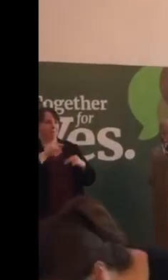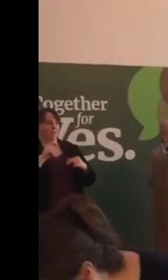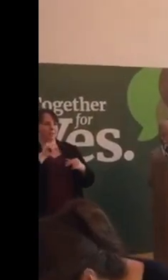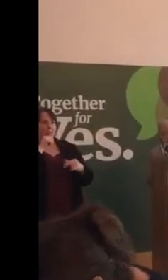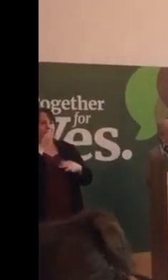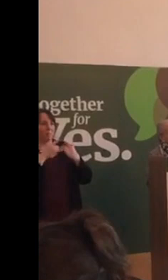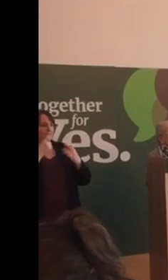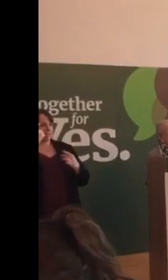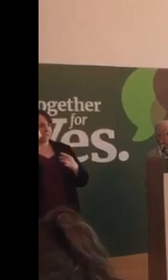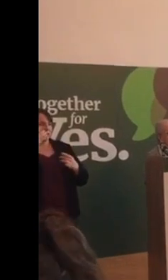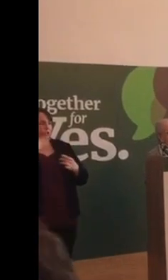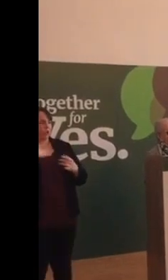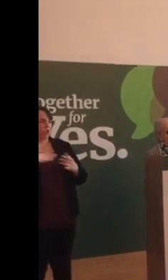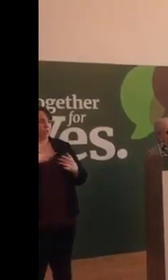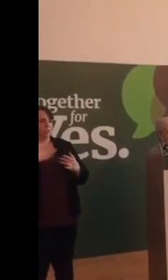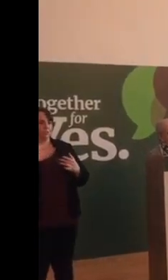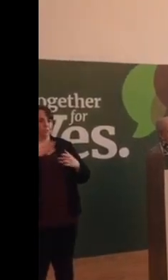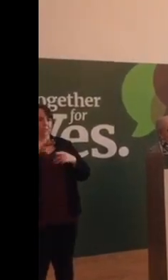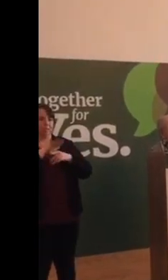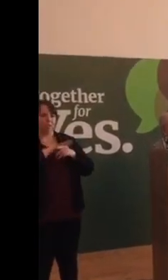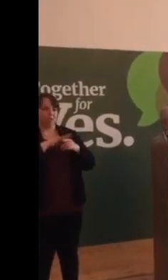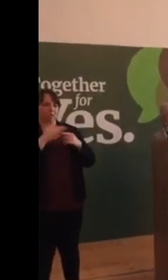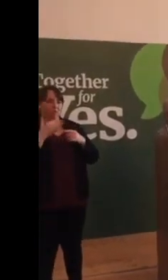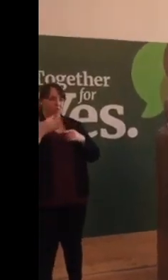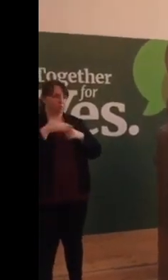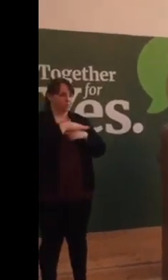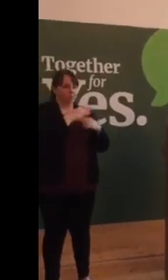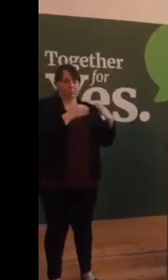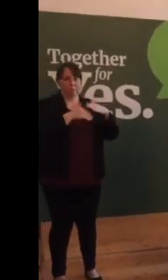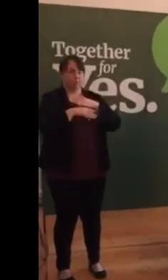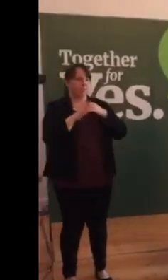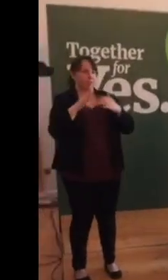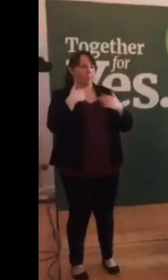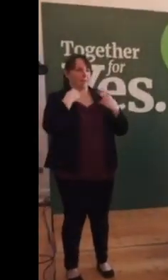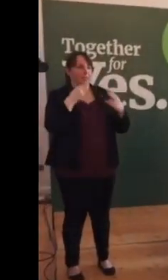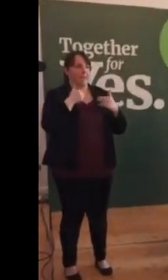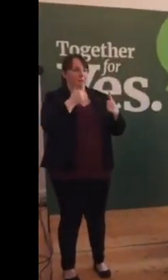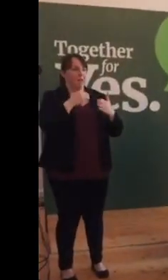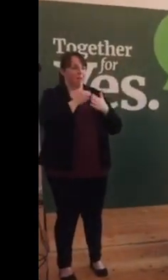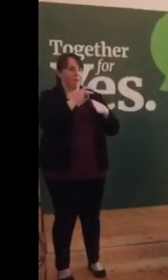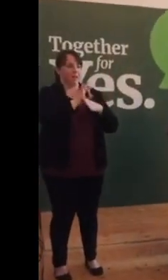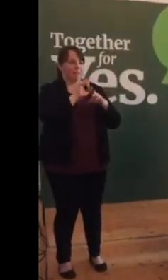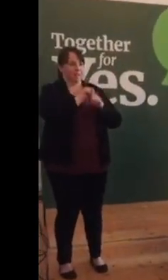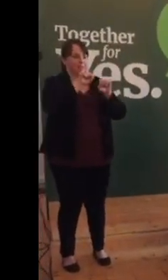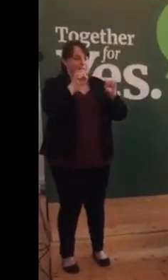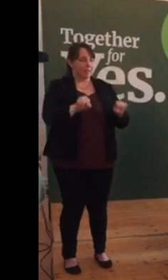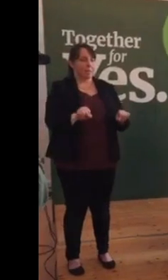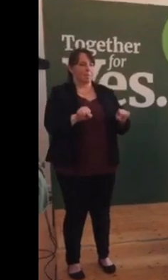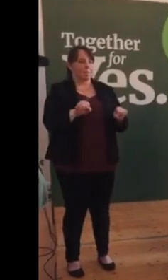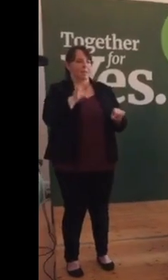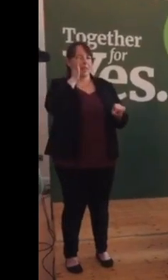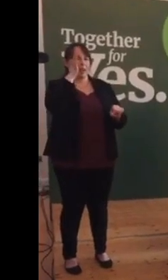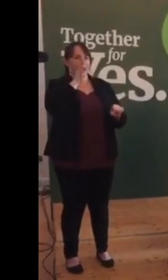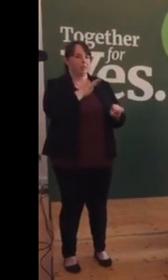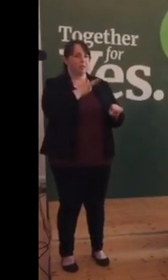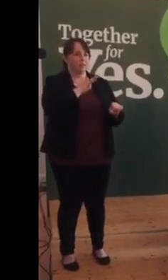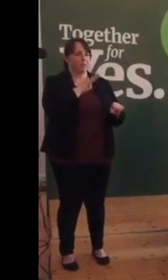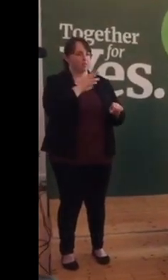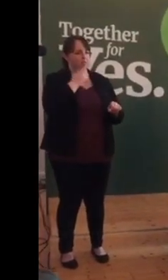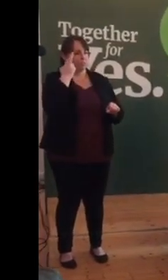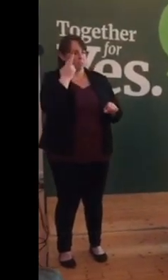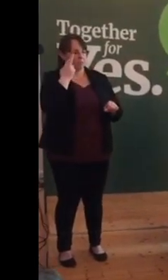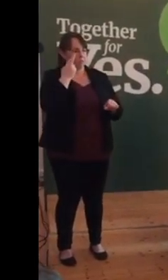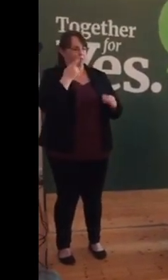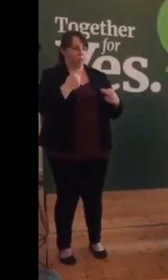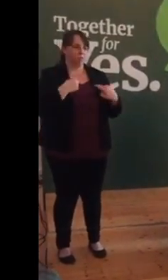sense, just antagonism. So we need to be able to have a system which allows reasonable respect for the